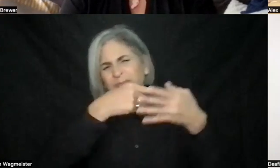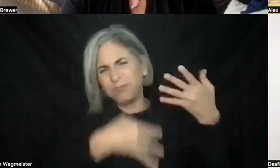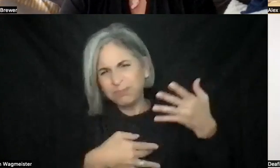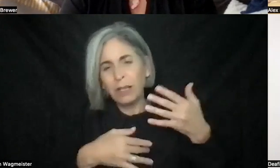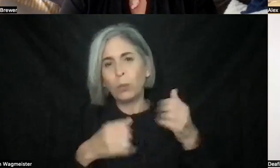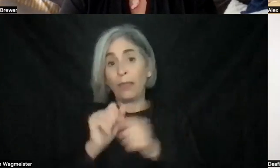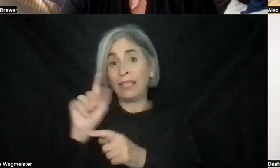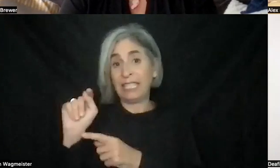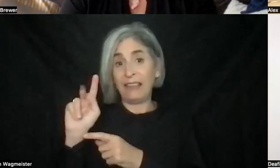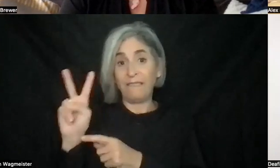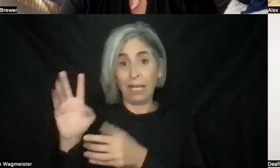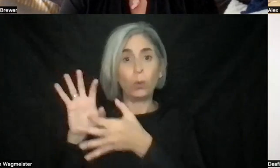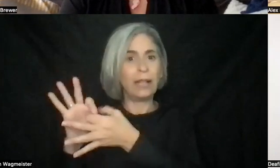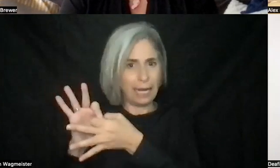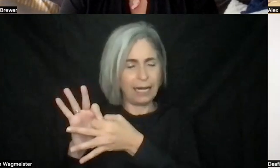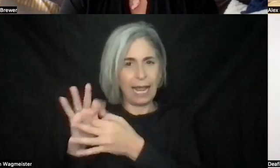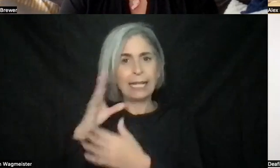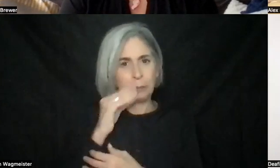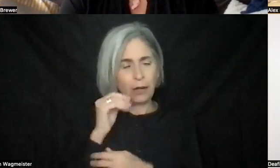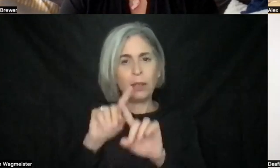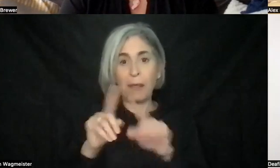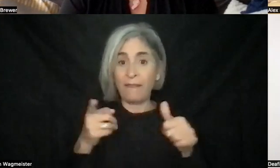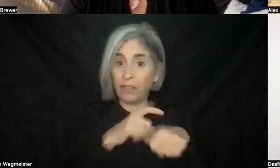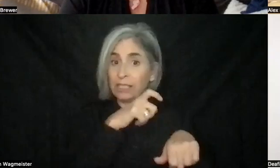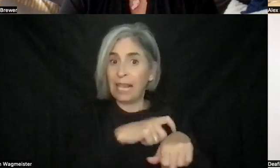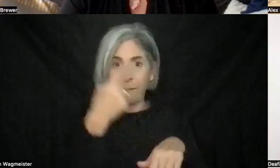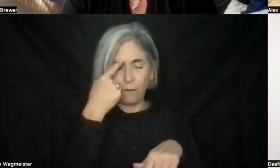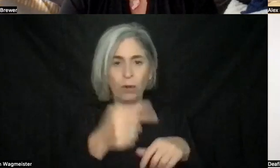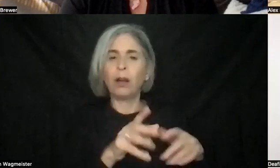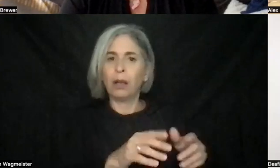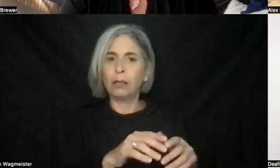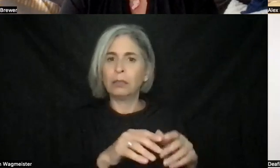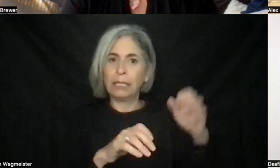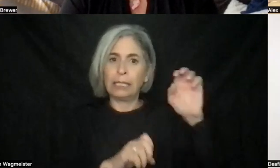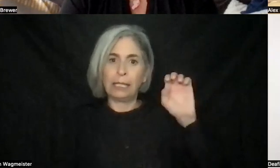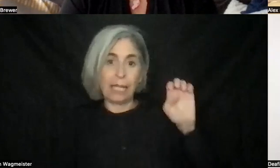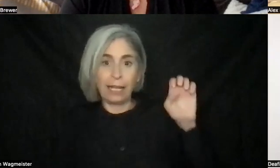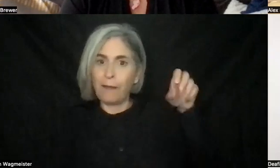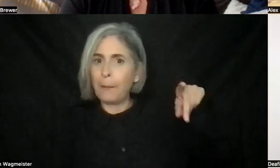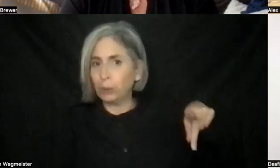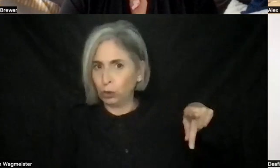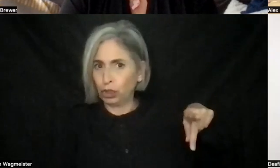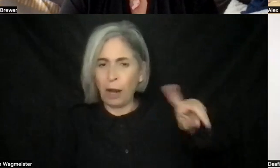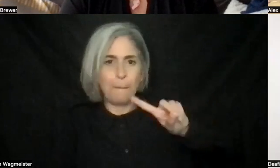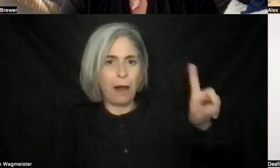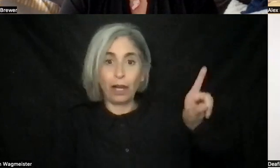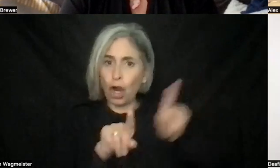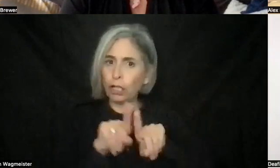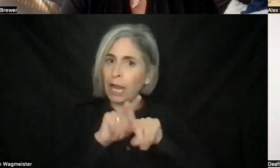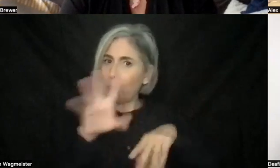related. But I will say this was the first time for executive producing. But I will also add that it came at